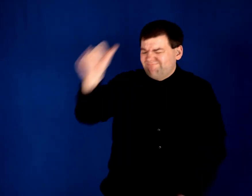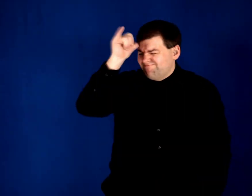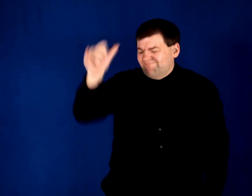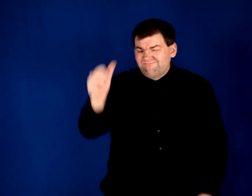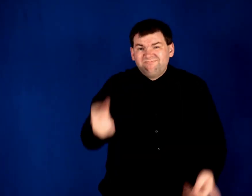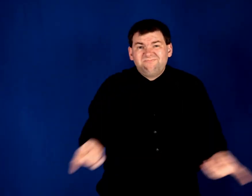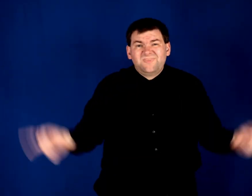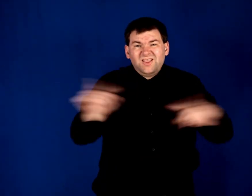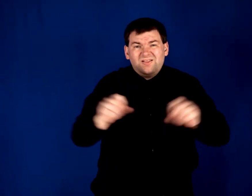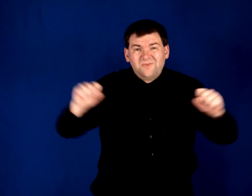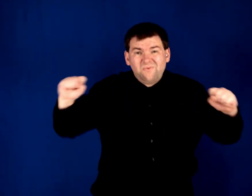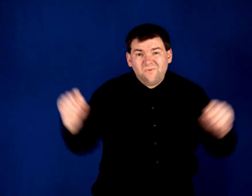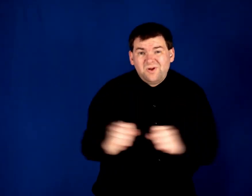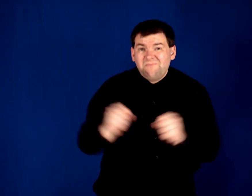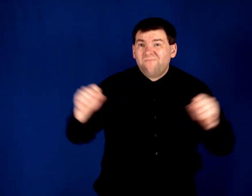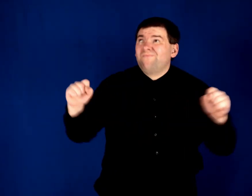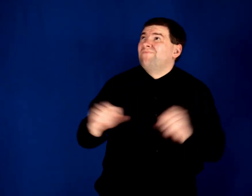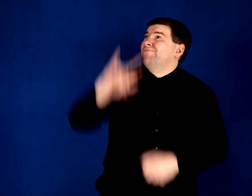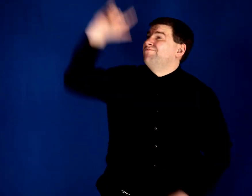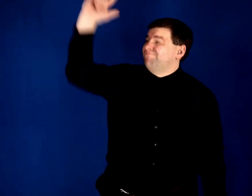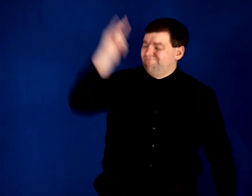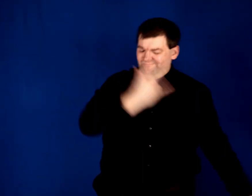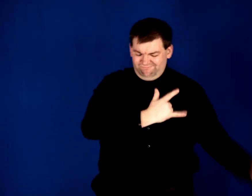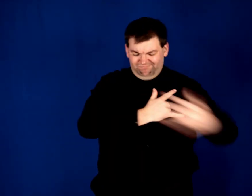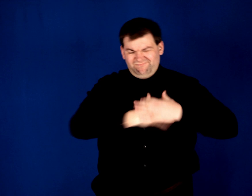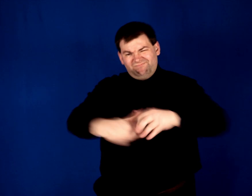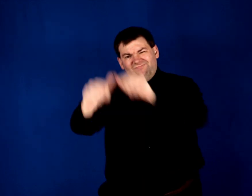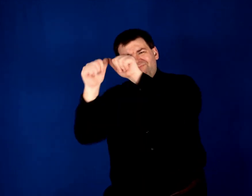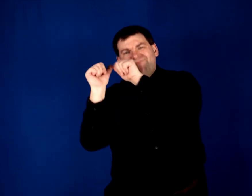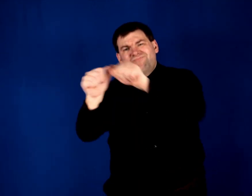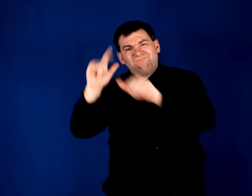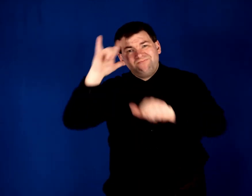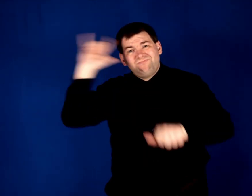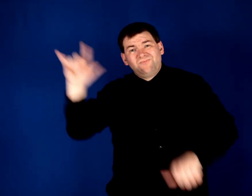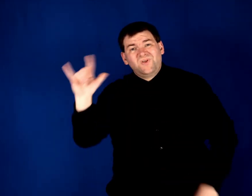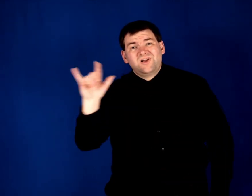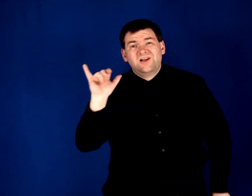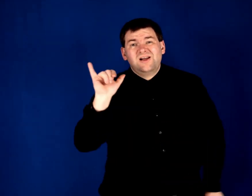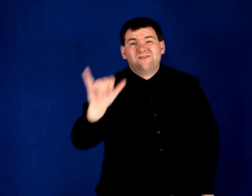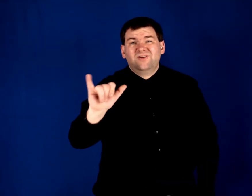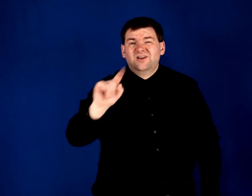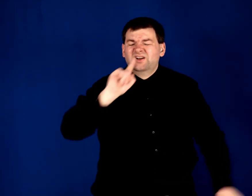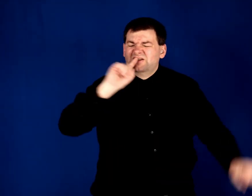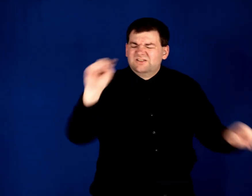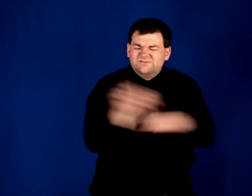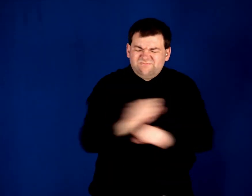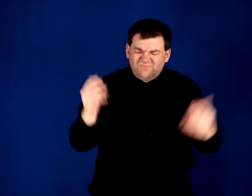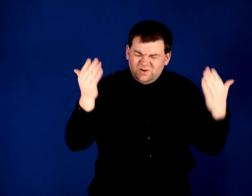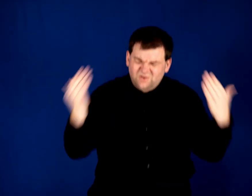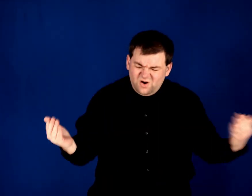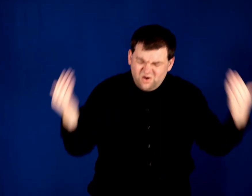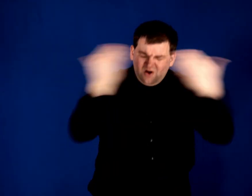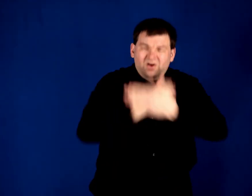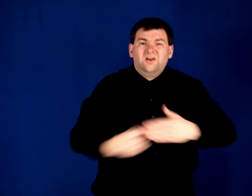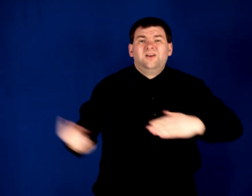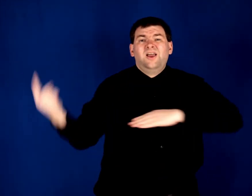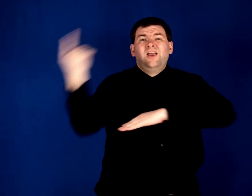longest till of winter The kind that lasts forever And just a cold day in